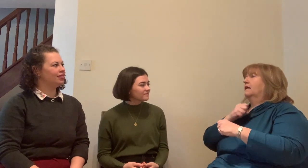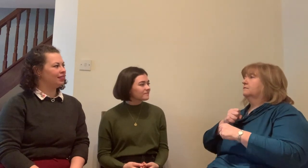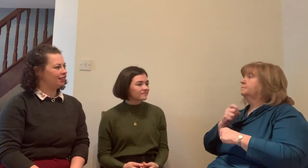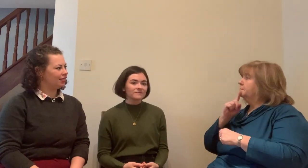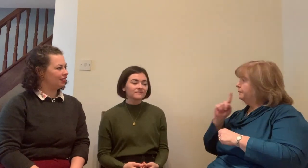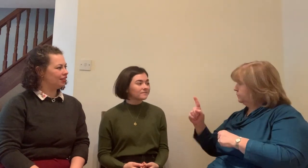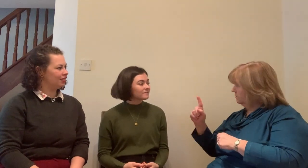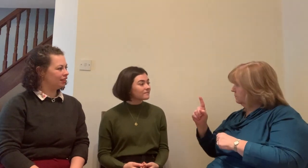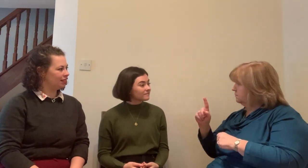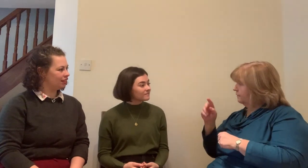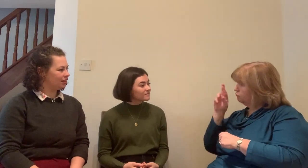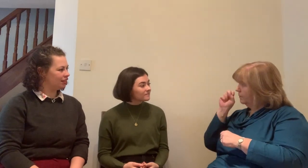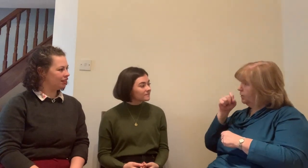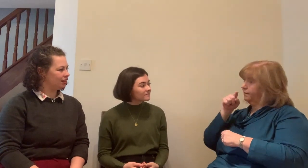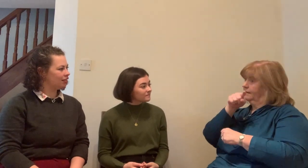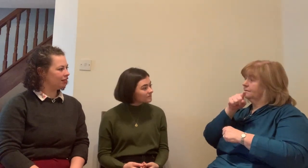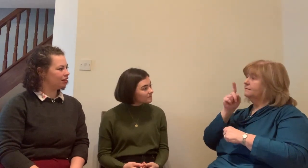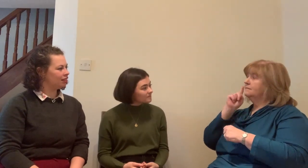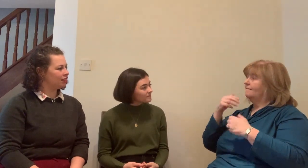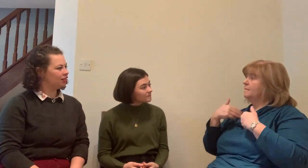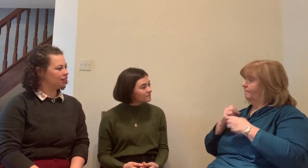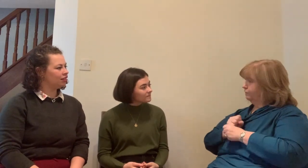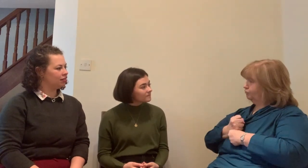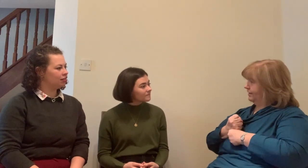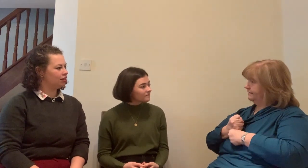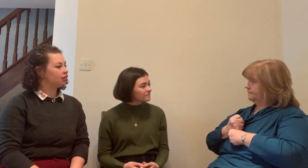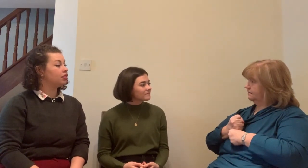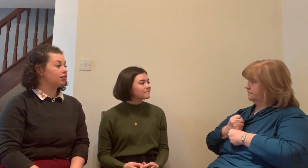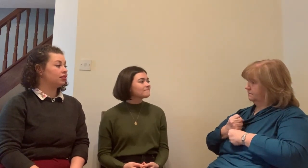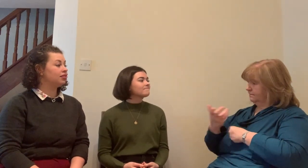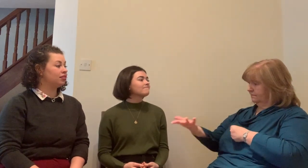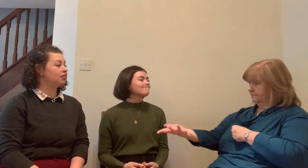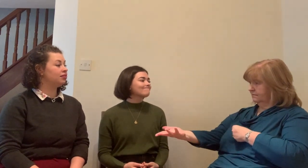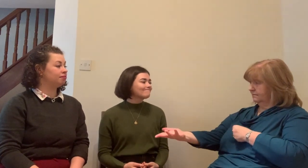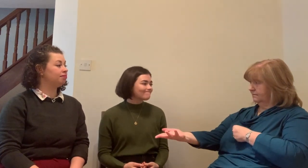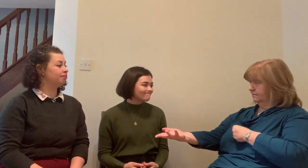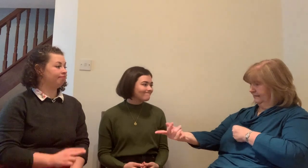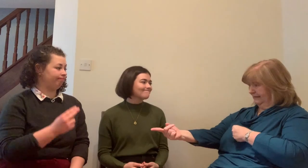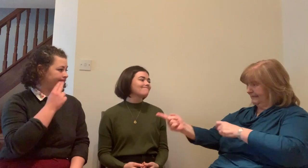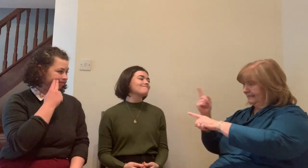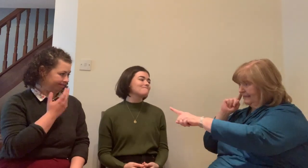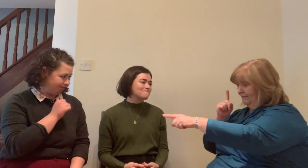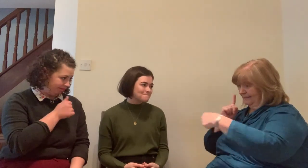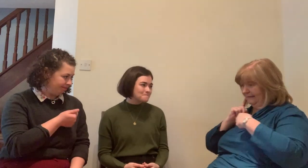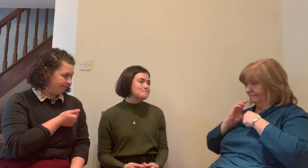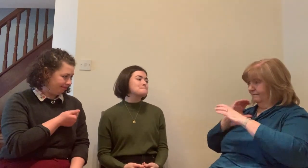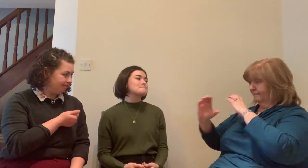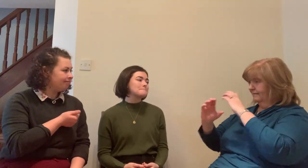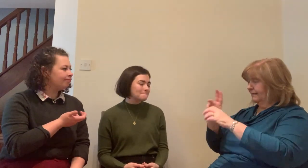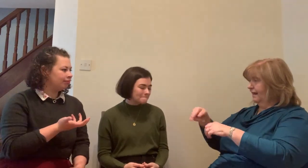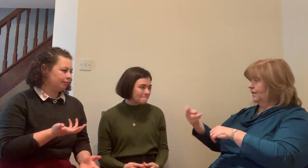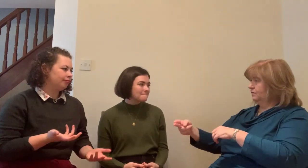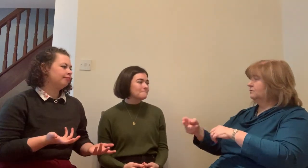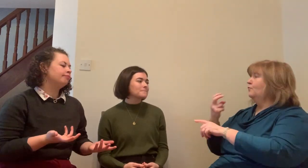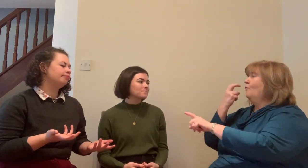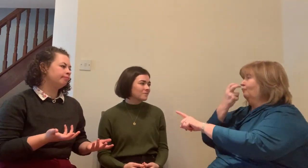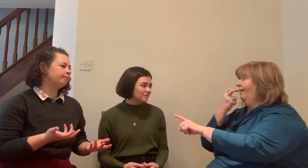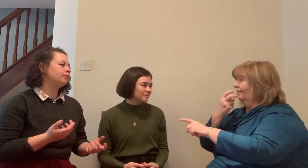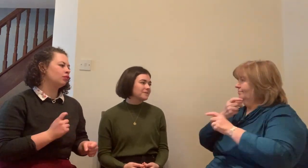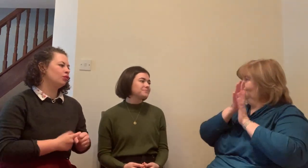initial training program for deaf interpreters. The centre was called the Bicultural Centre. Oh, yeah. mean,